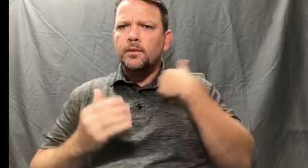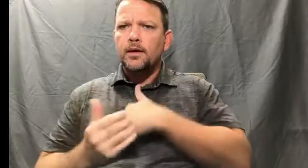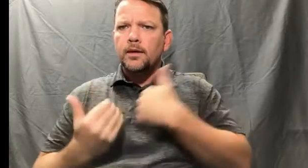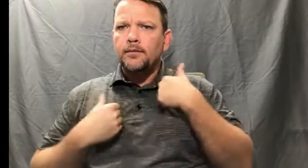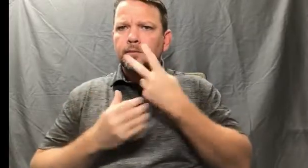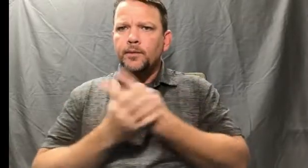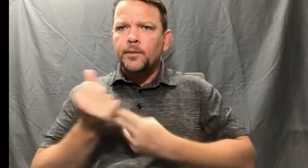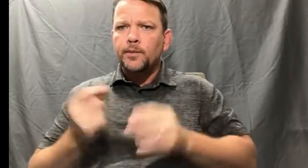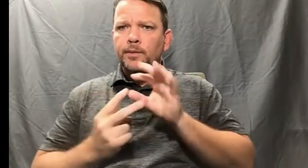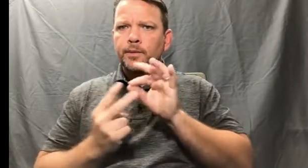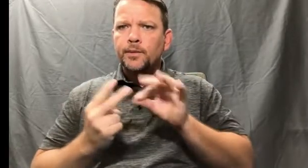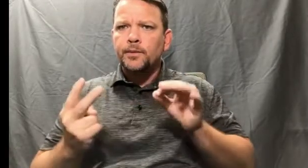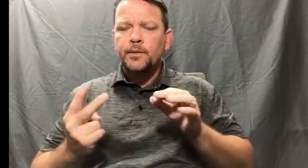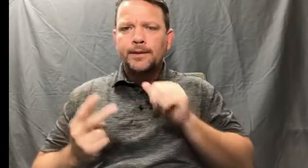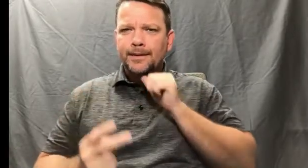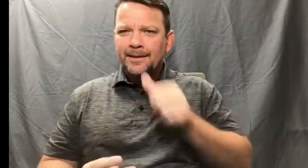and signing. Both involved.